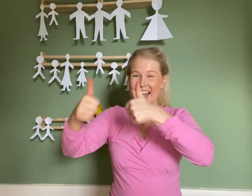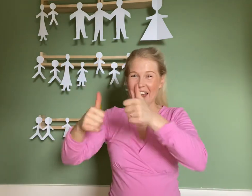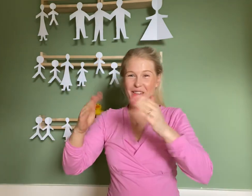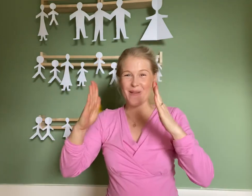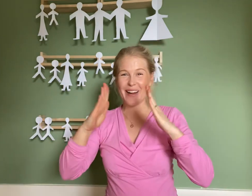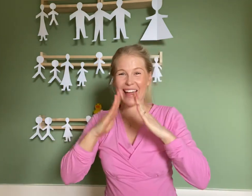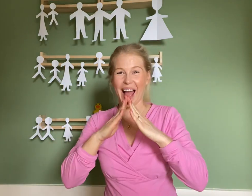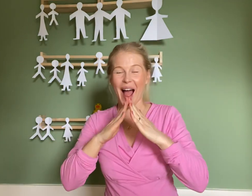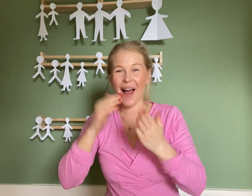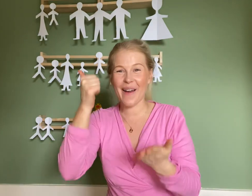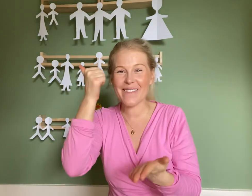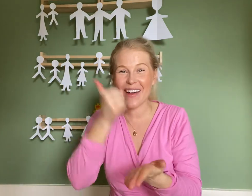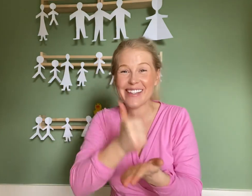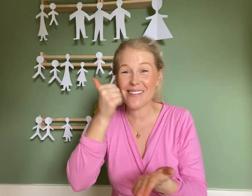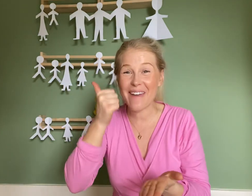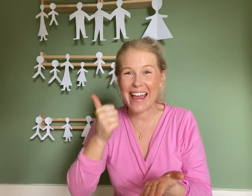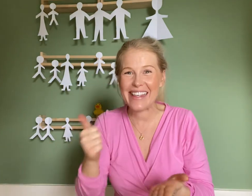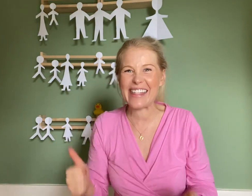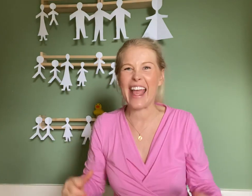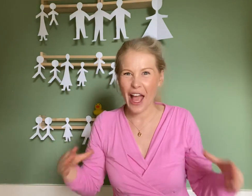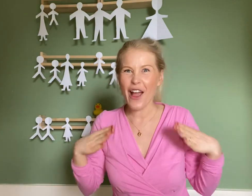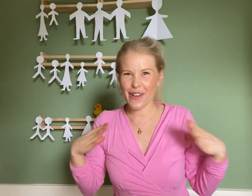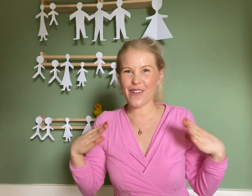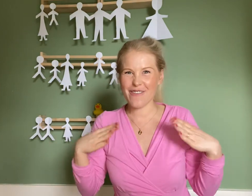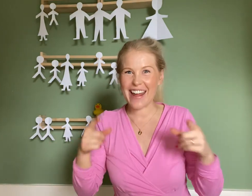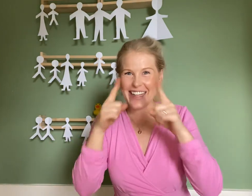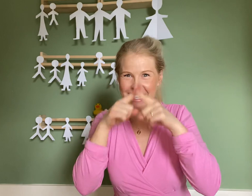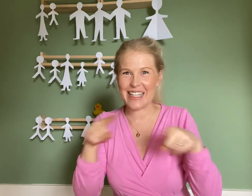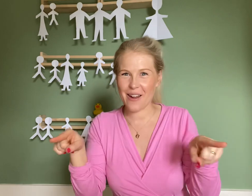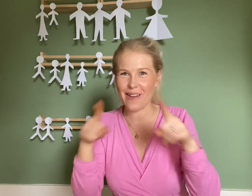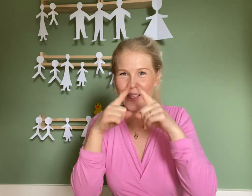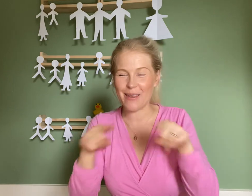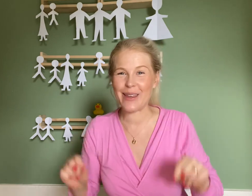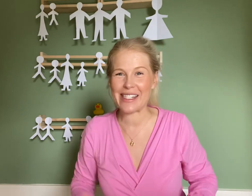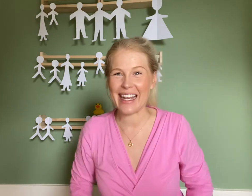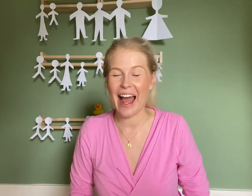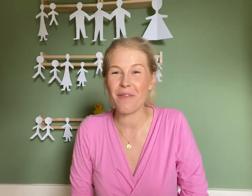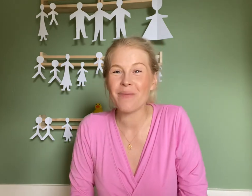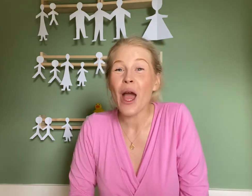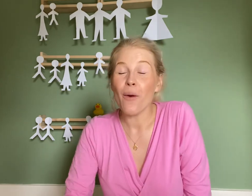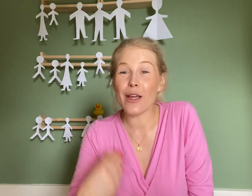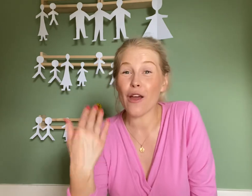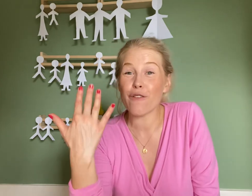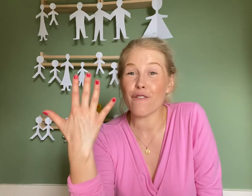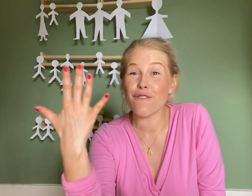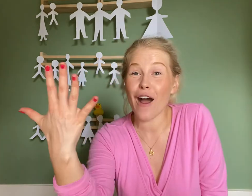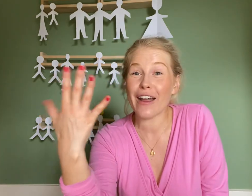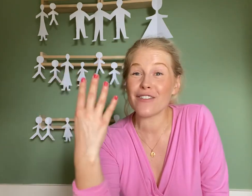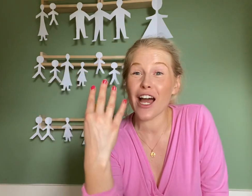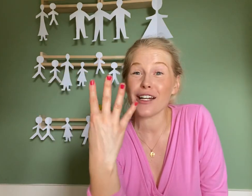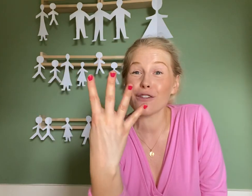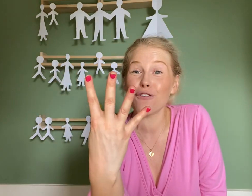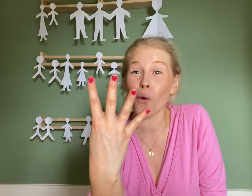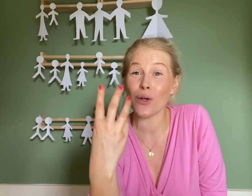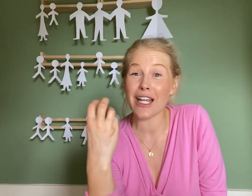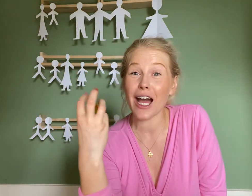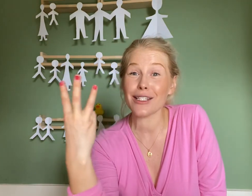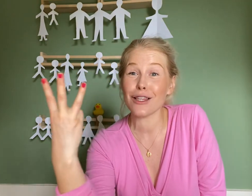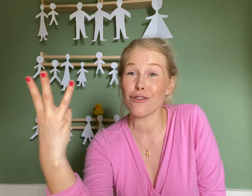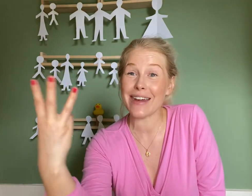everybody at home. That was amazing. You're ready to do it with the music now. We go from five ducks, four ducks, three